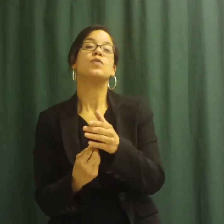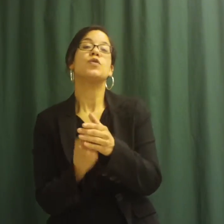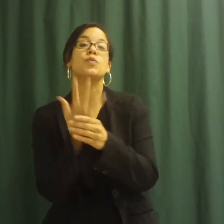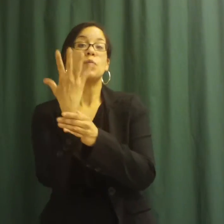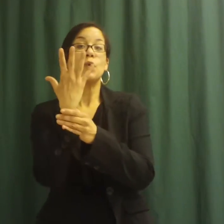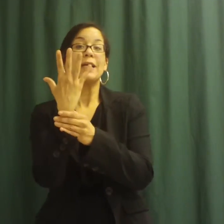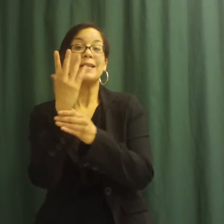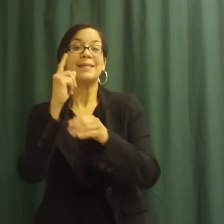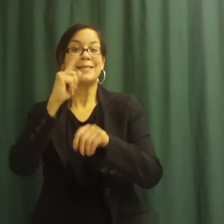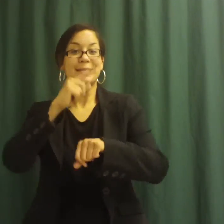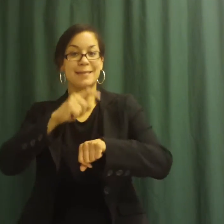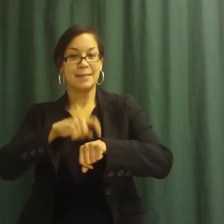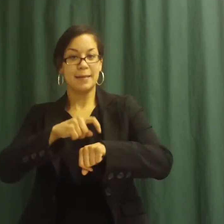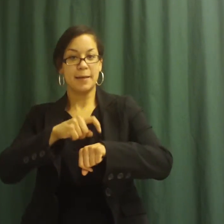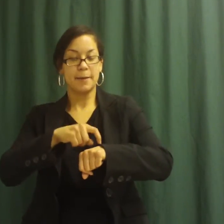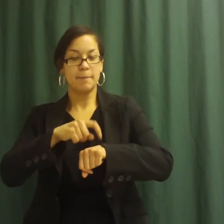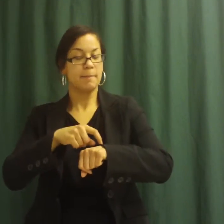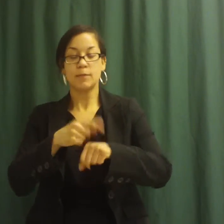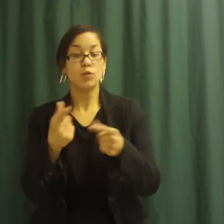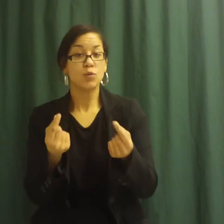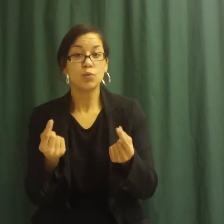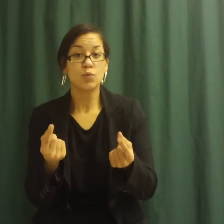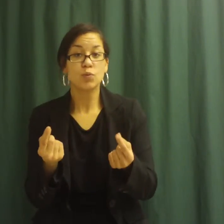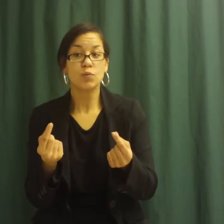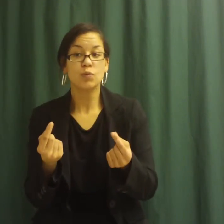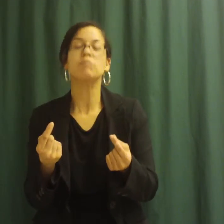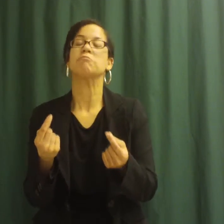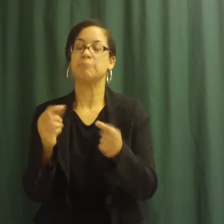seedlings will all already be a few inches tall.